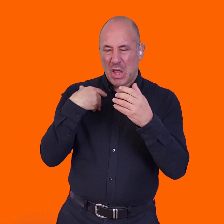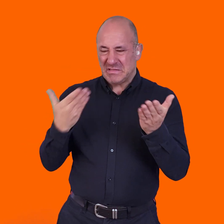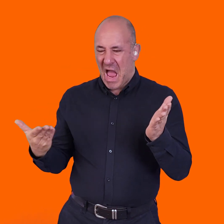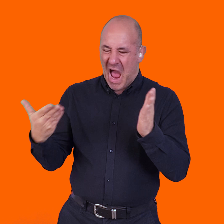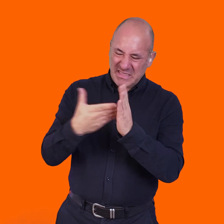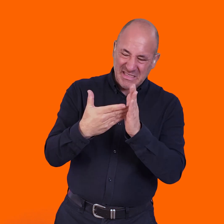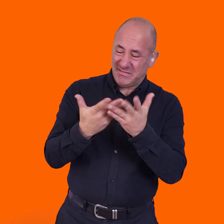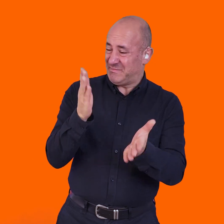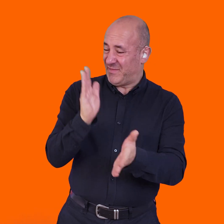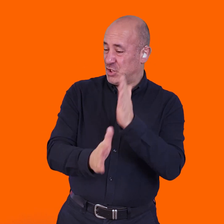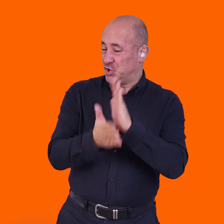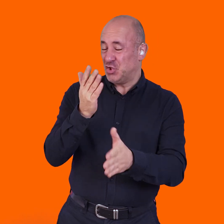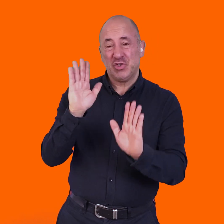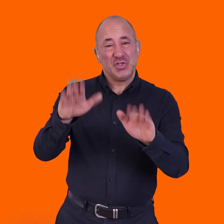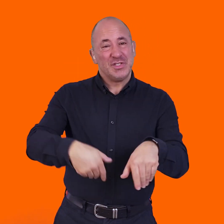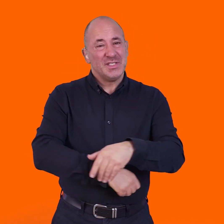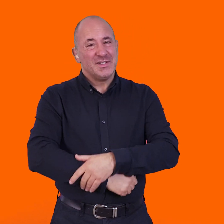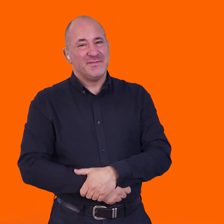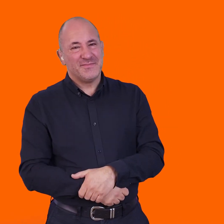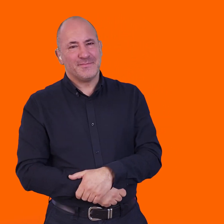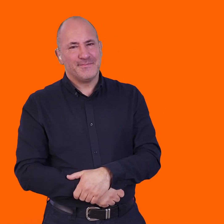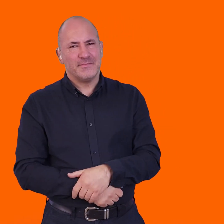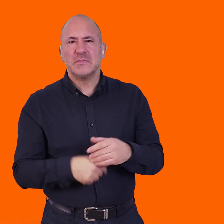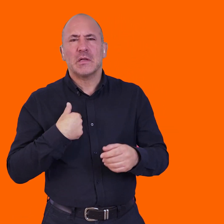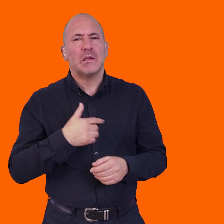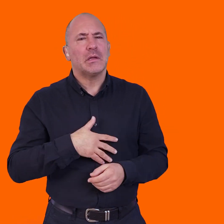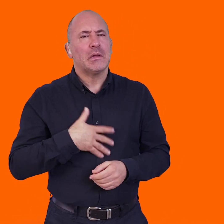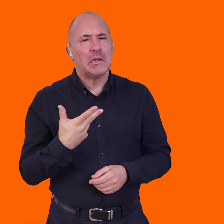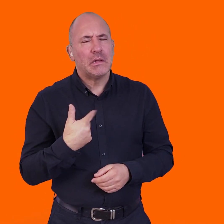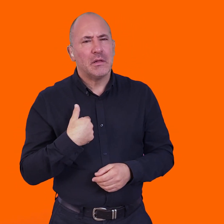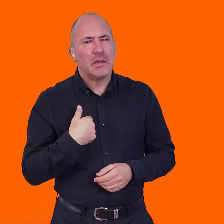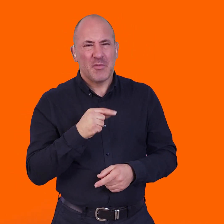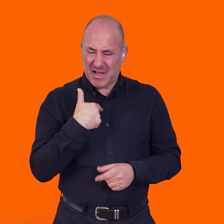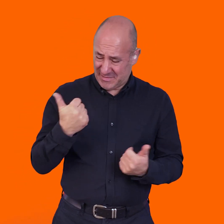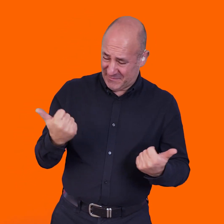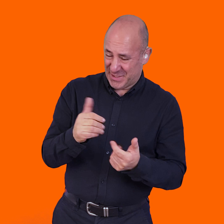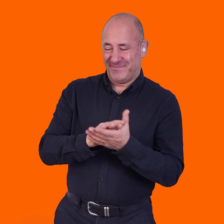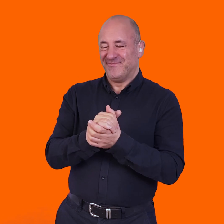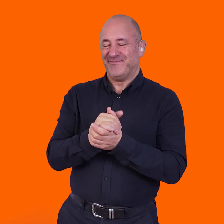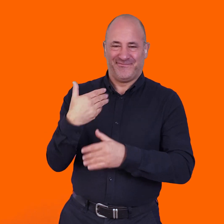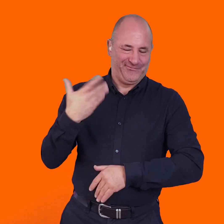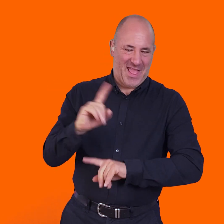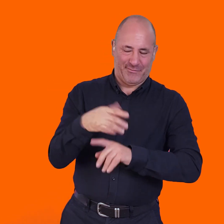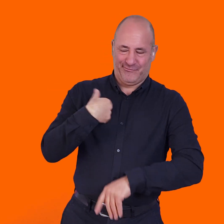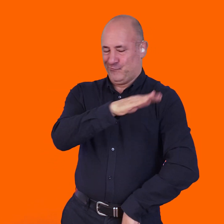add in this technology and then we're done. And then we put ourselves on the back.